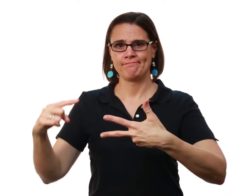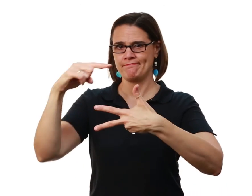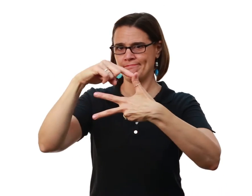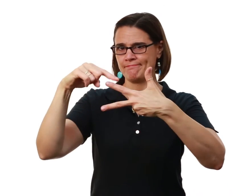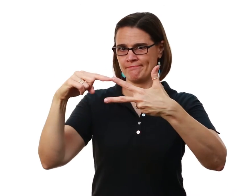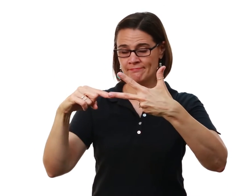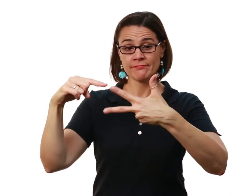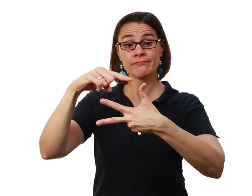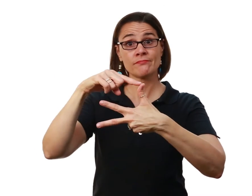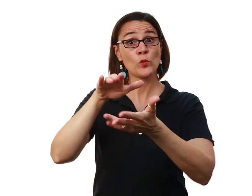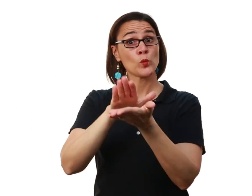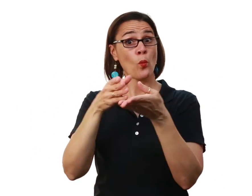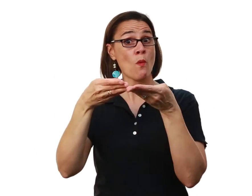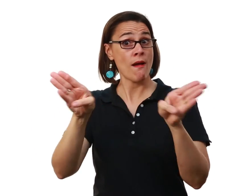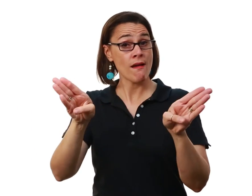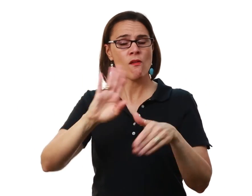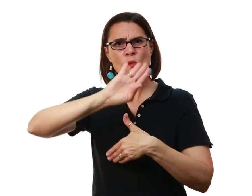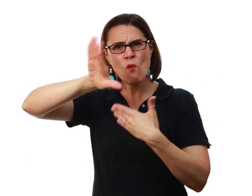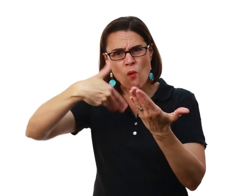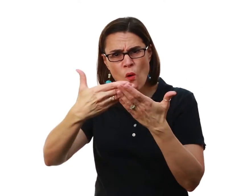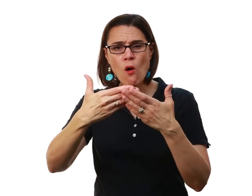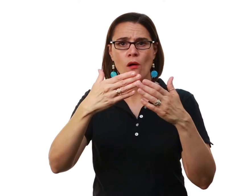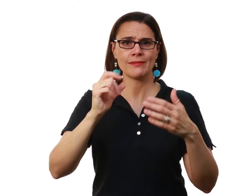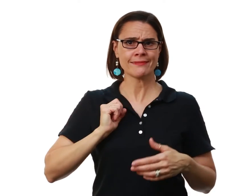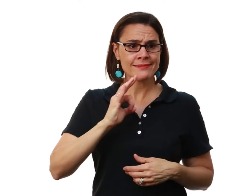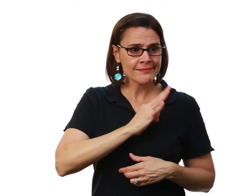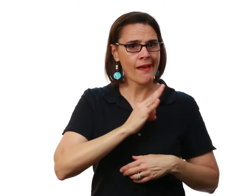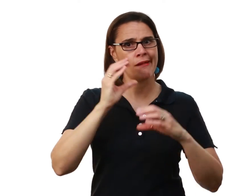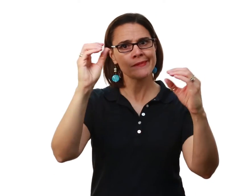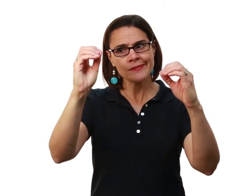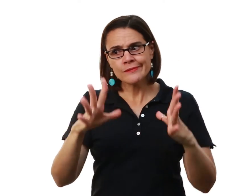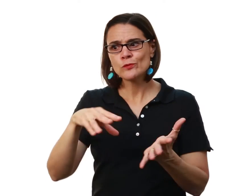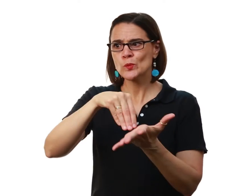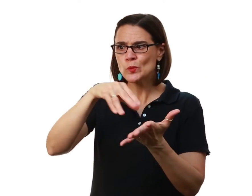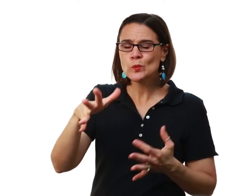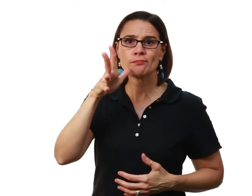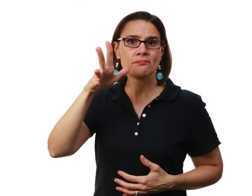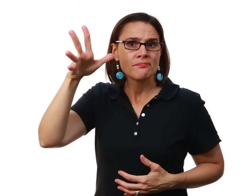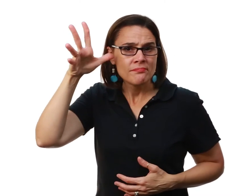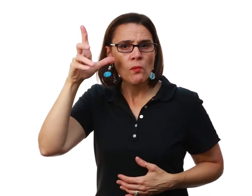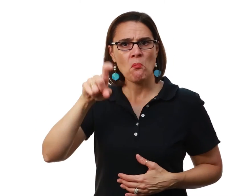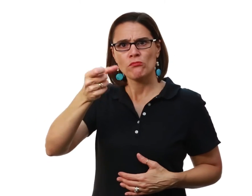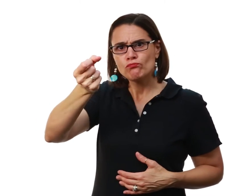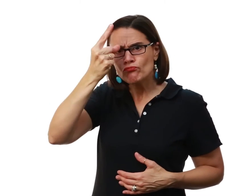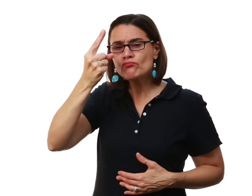done We will have school-wide planning Which entails all of the staff and teachers, students, and parents To have a clear